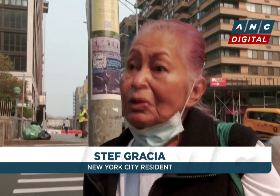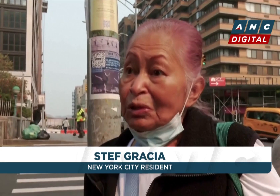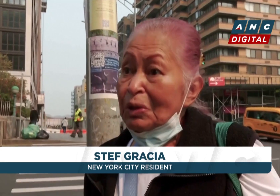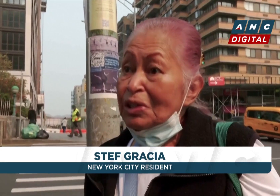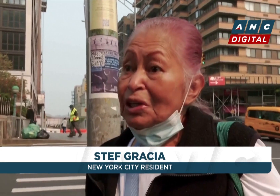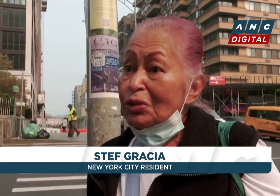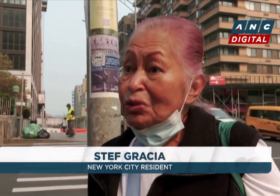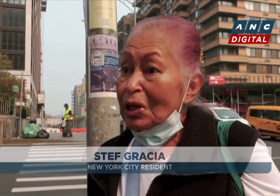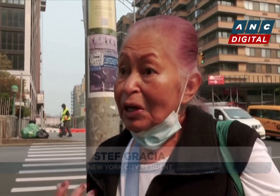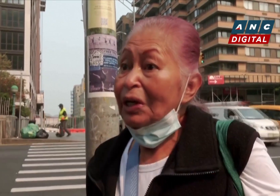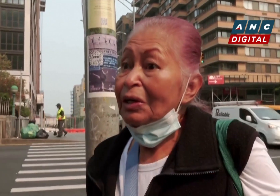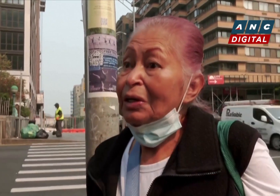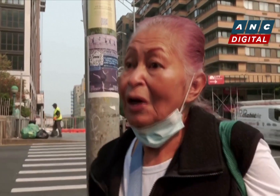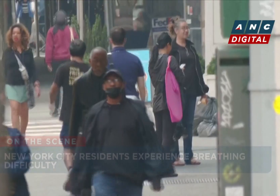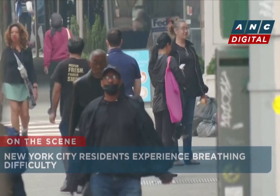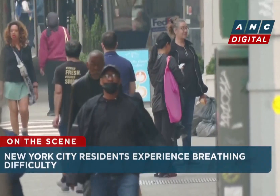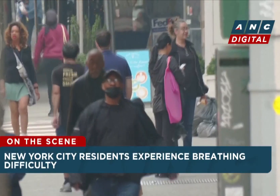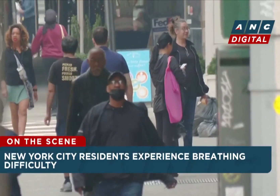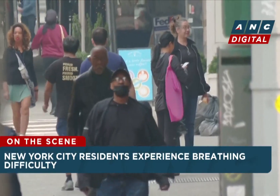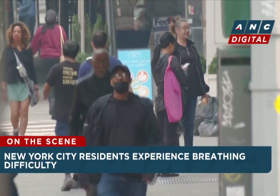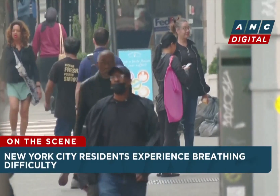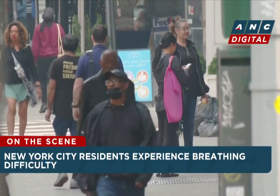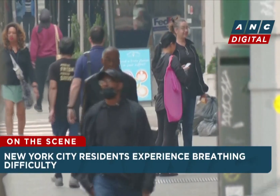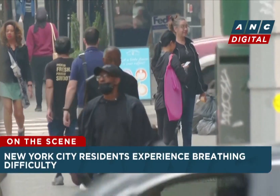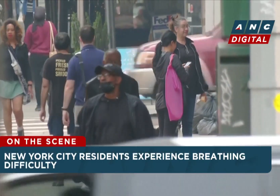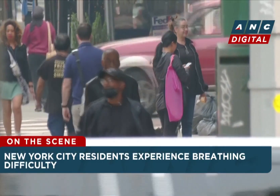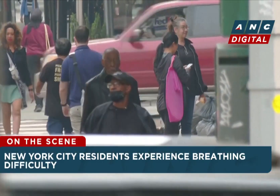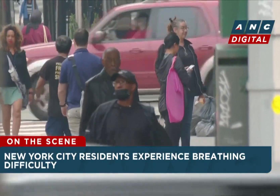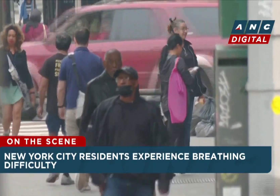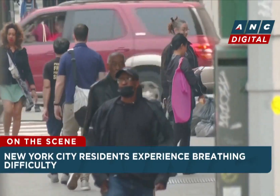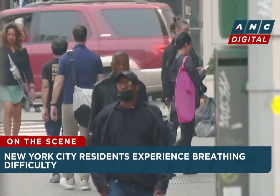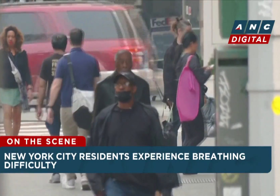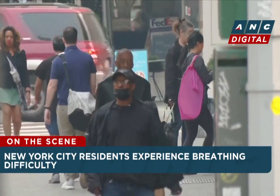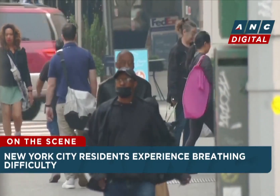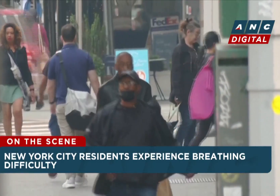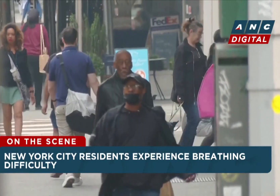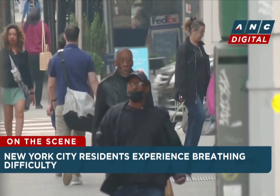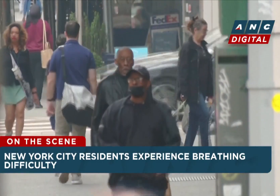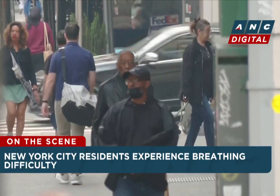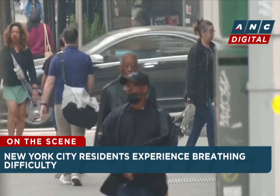So that's why I started using it again. It's kind of haze too, isn't it?